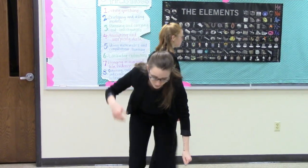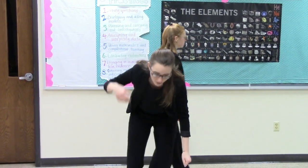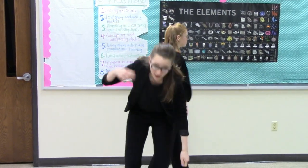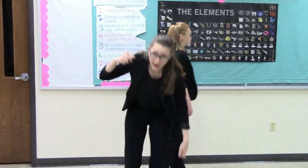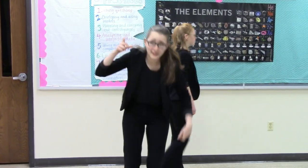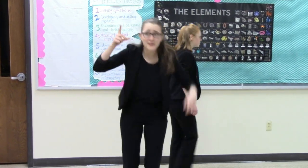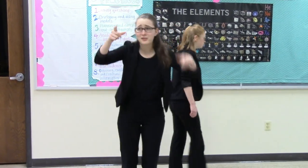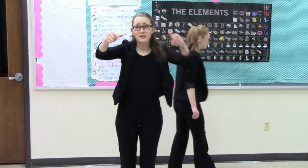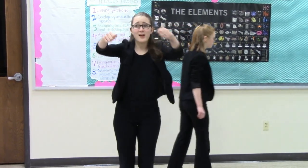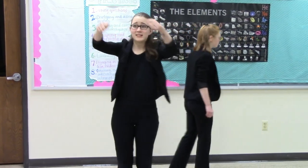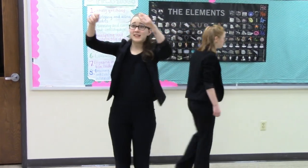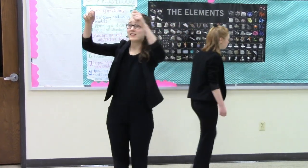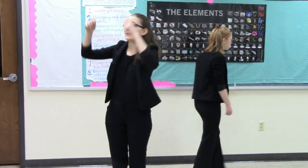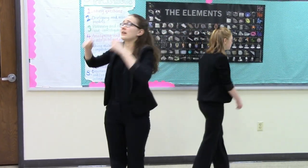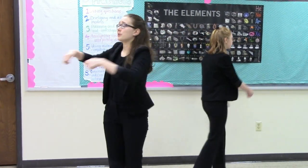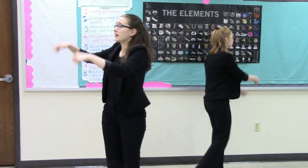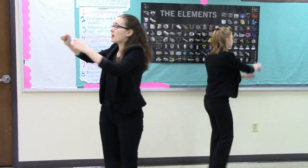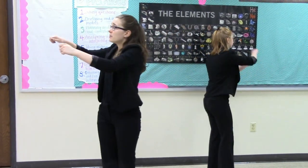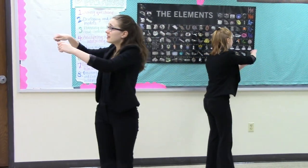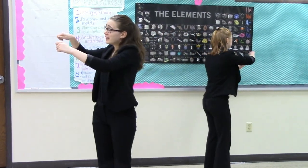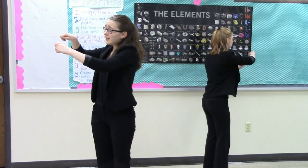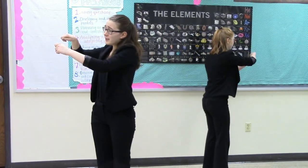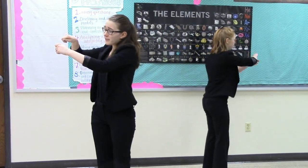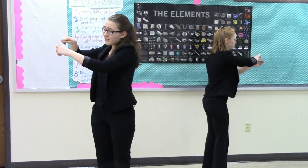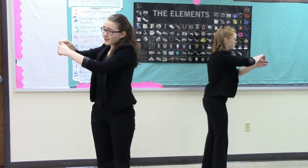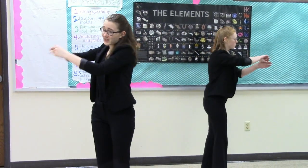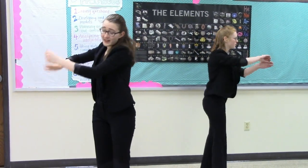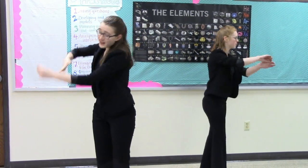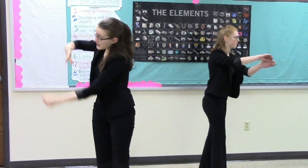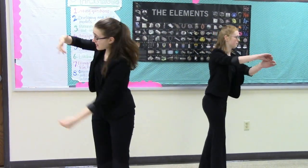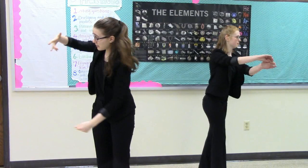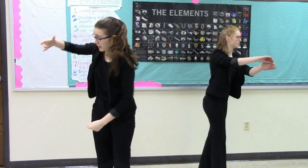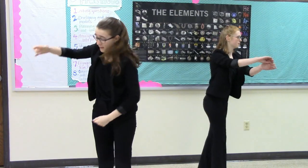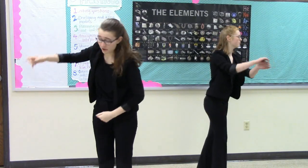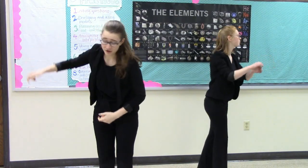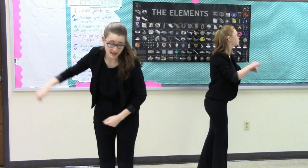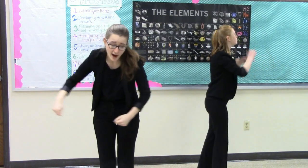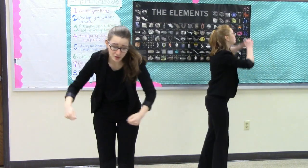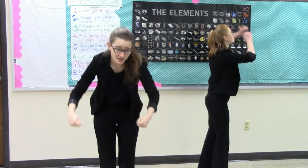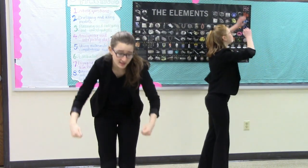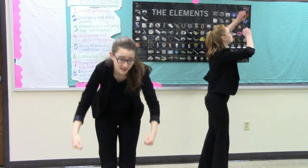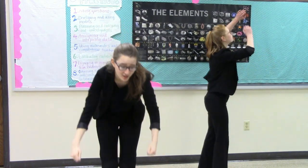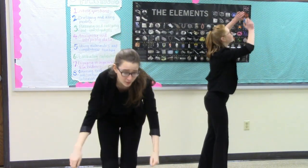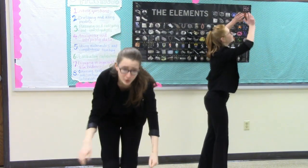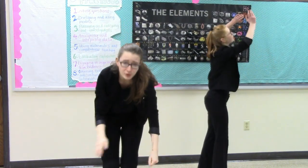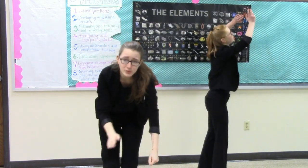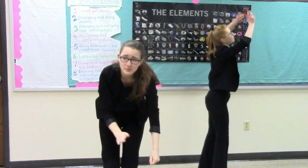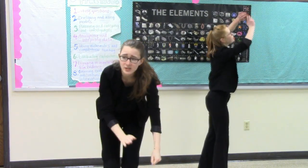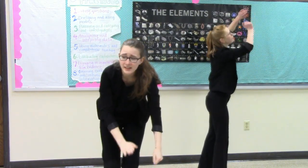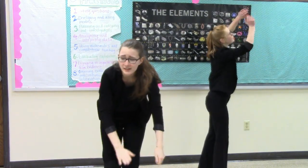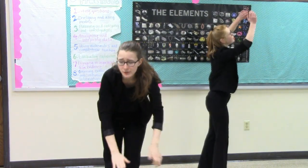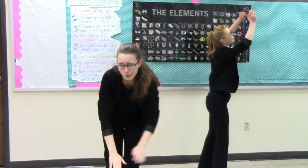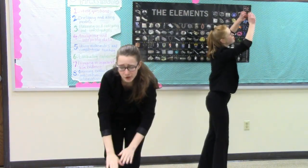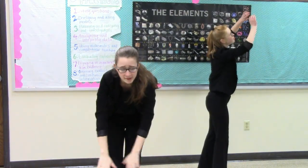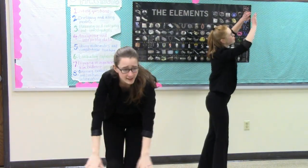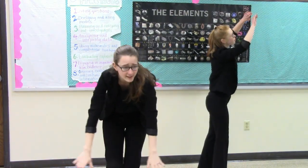I never thought this day would come. Standing in my mother's house, in her room, looking through her things.